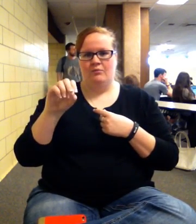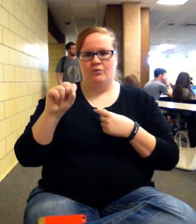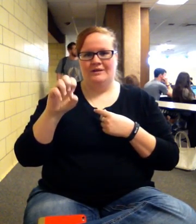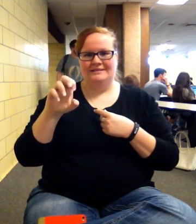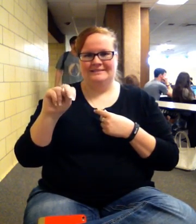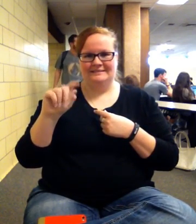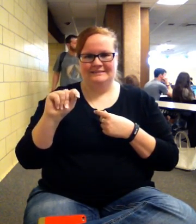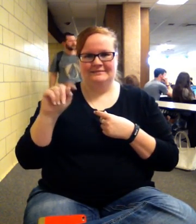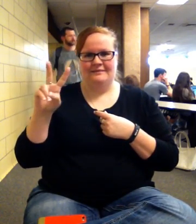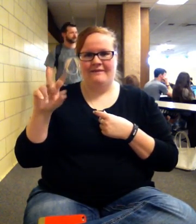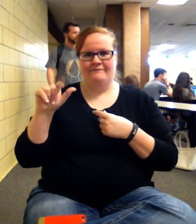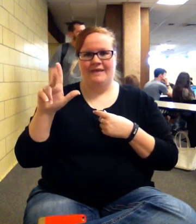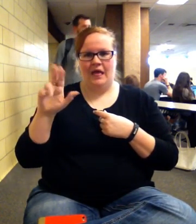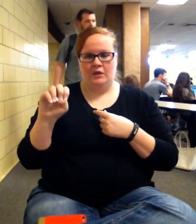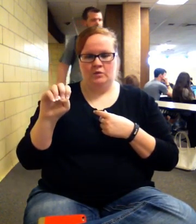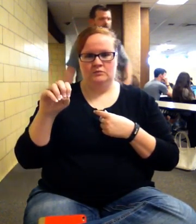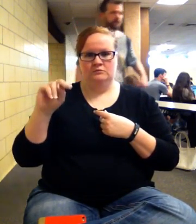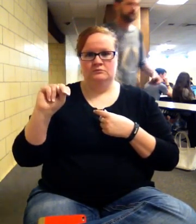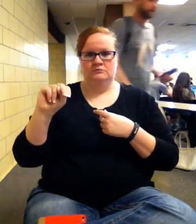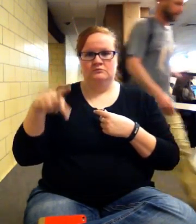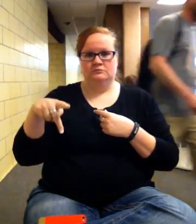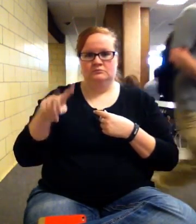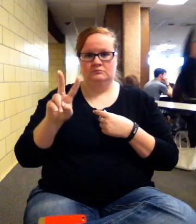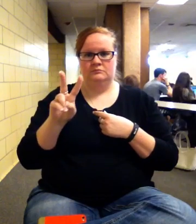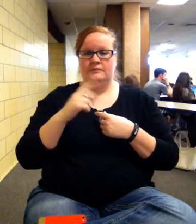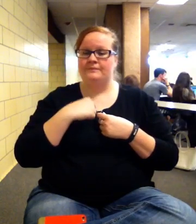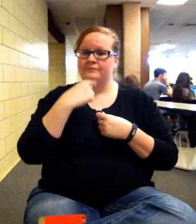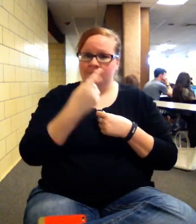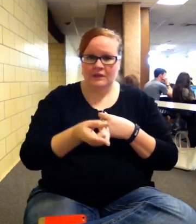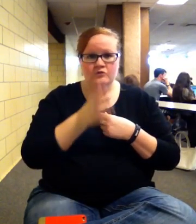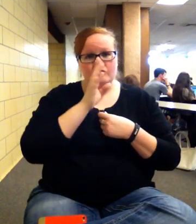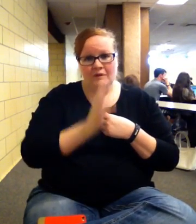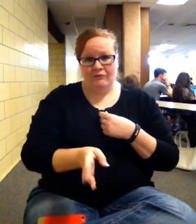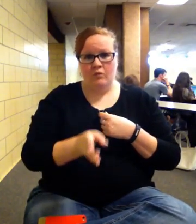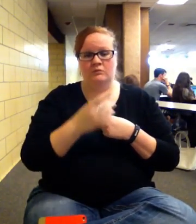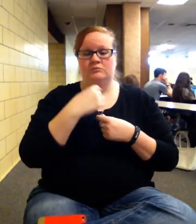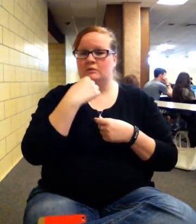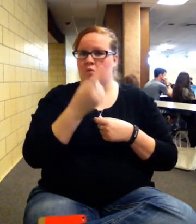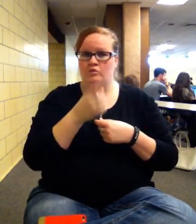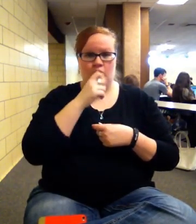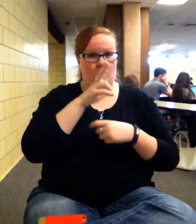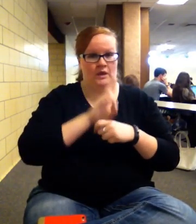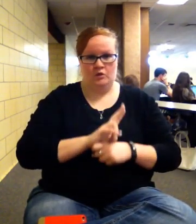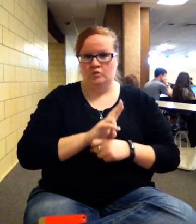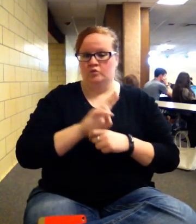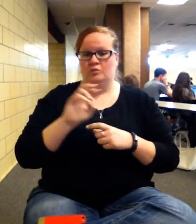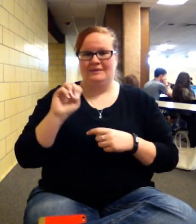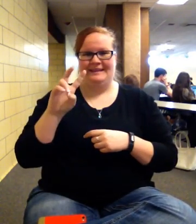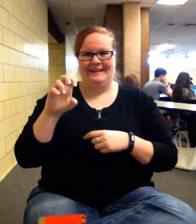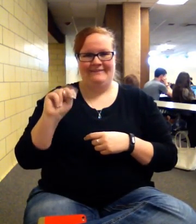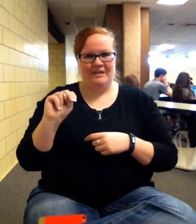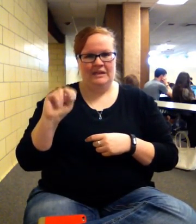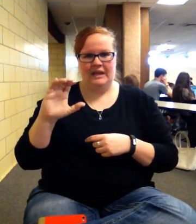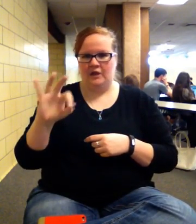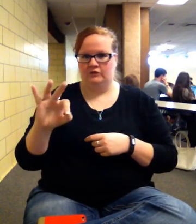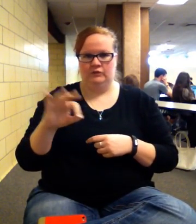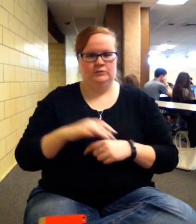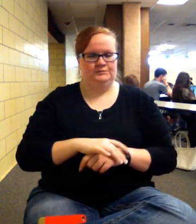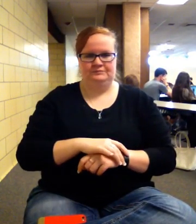And it's very straightforward, and I told you guys, don't get used to the ones that have the even cash flows. So again, when I gave